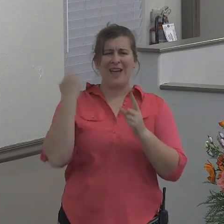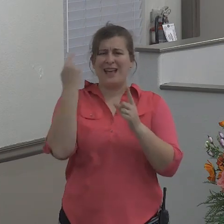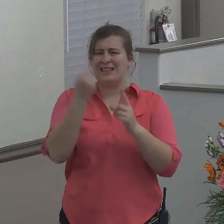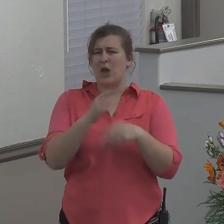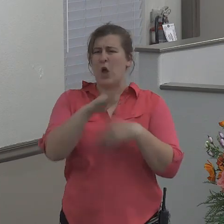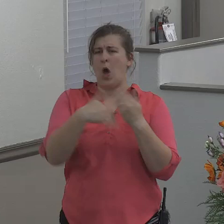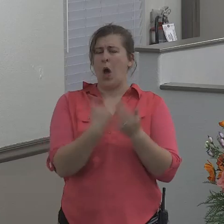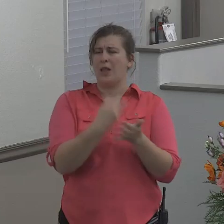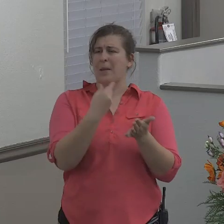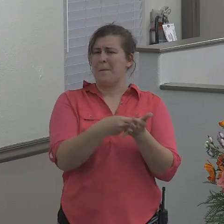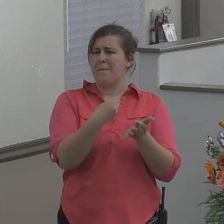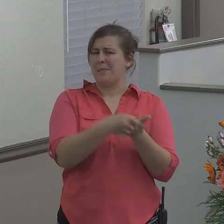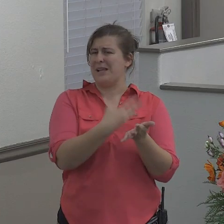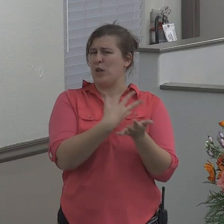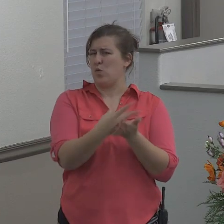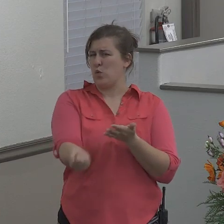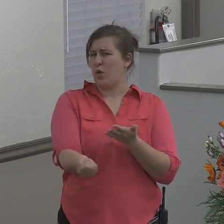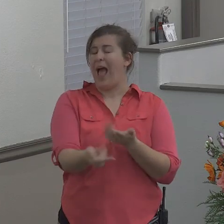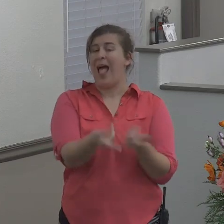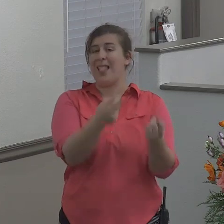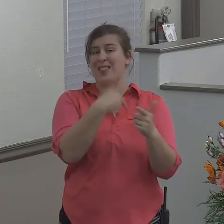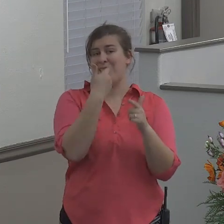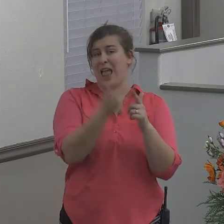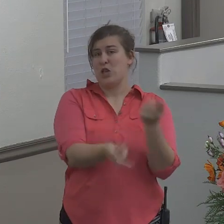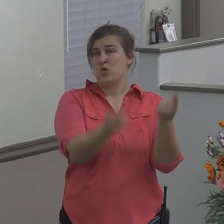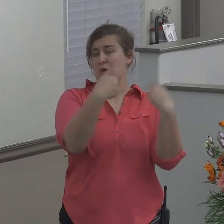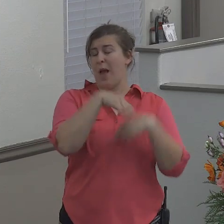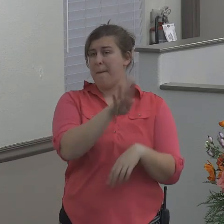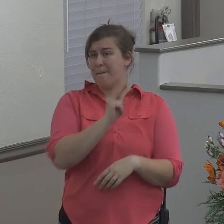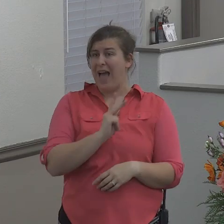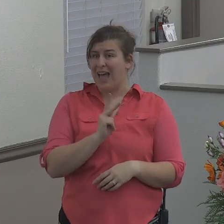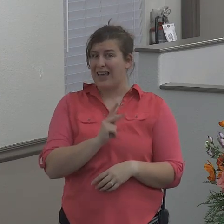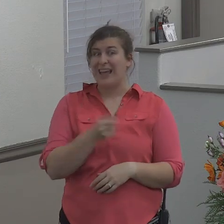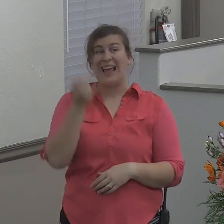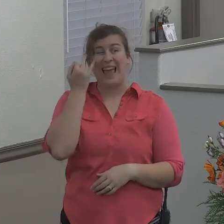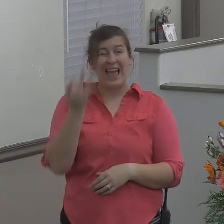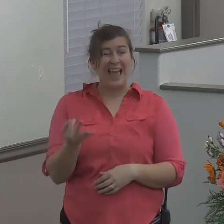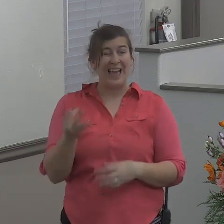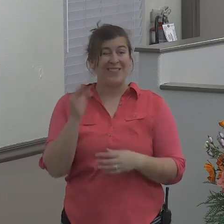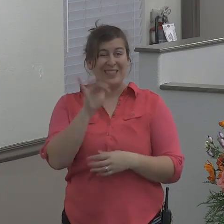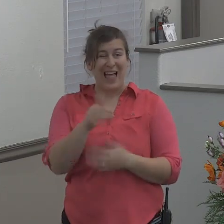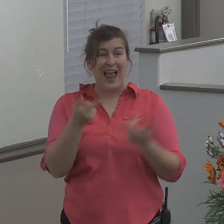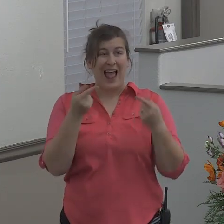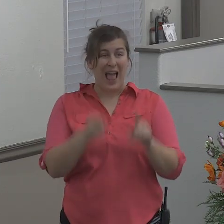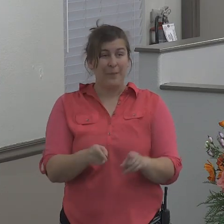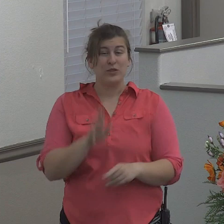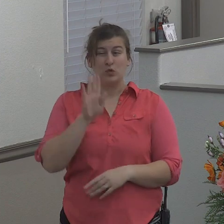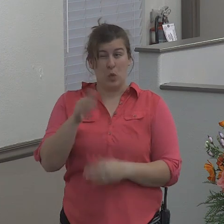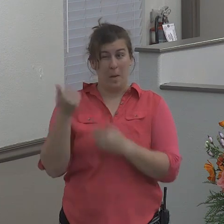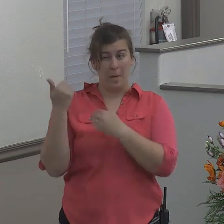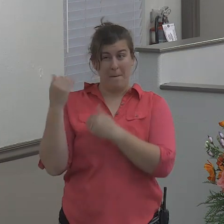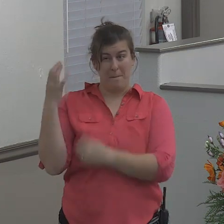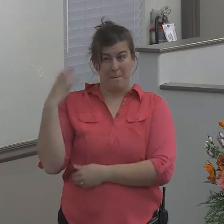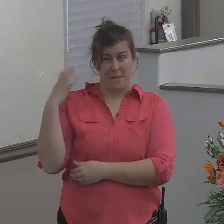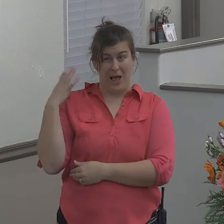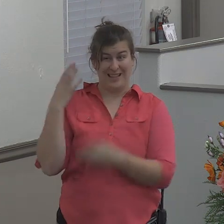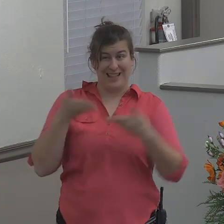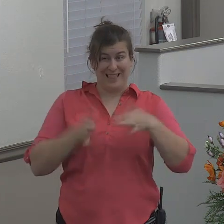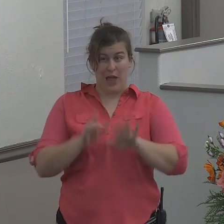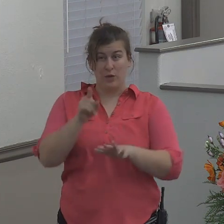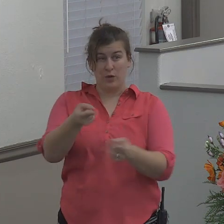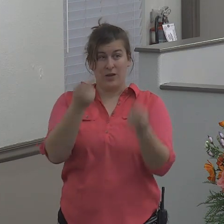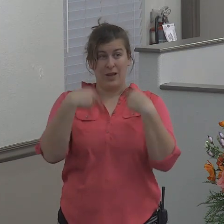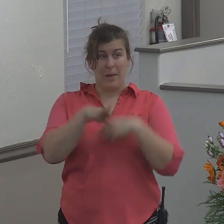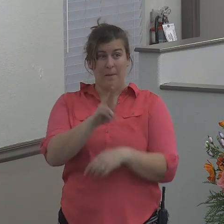come back do you think if that was to happen that your boss would just let you come back with open arms